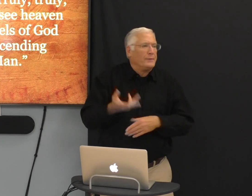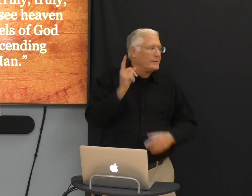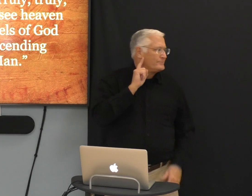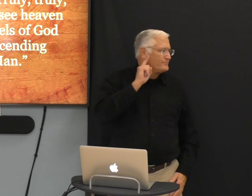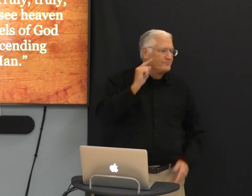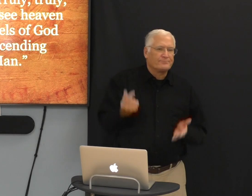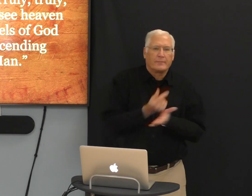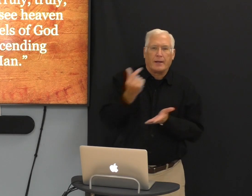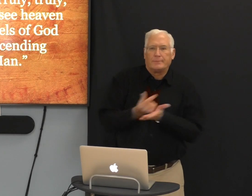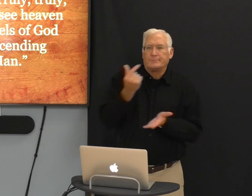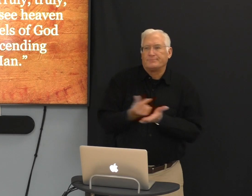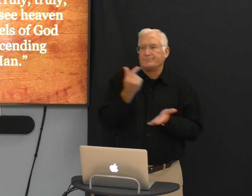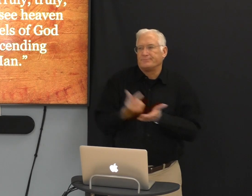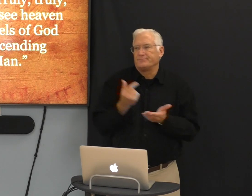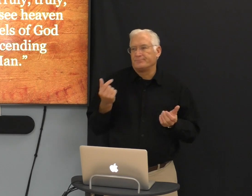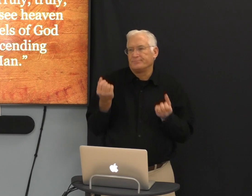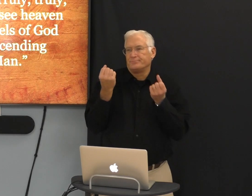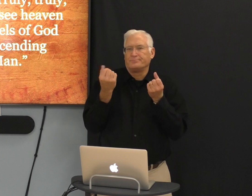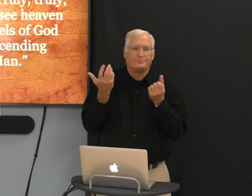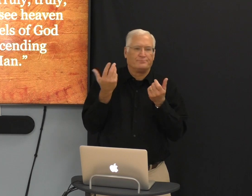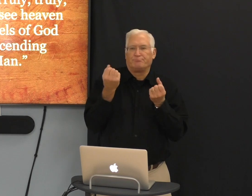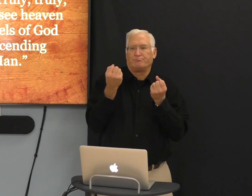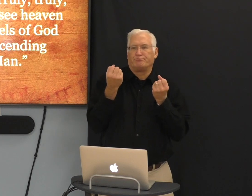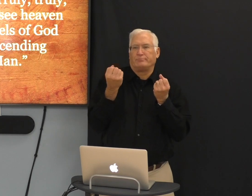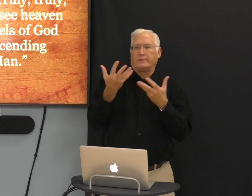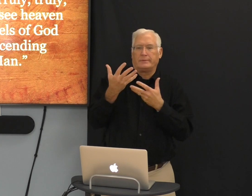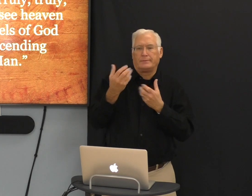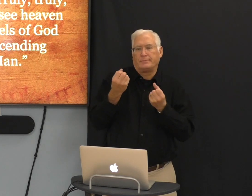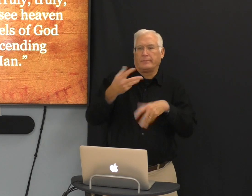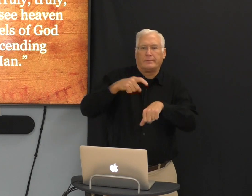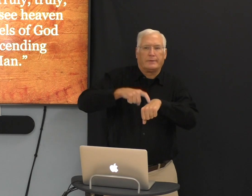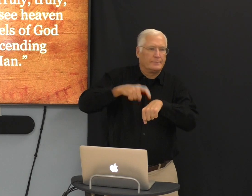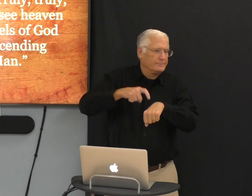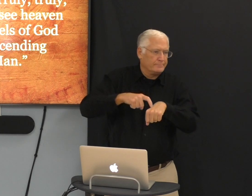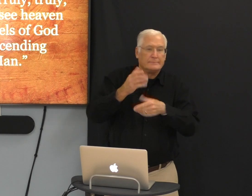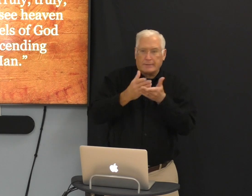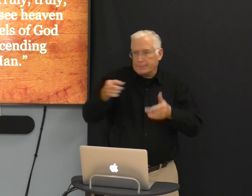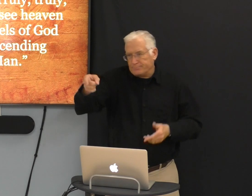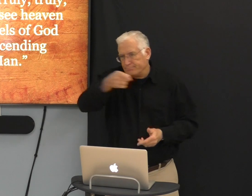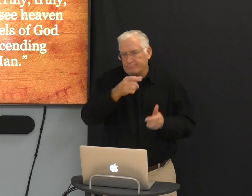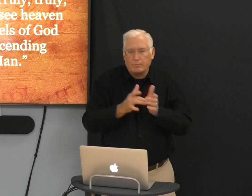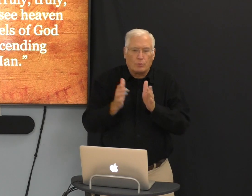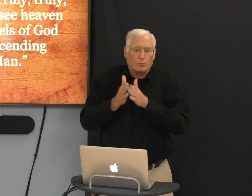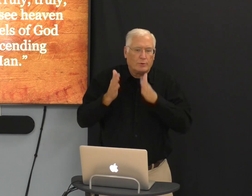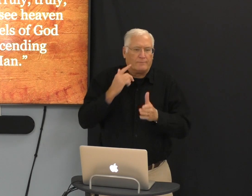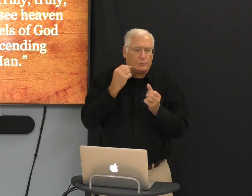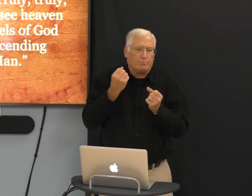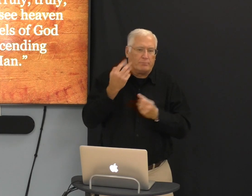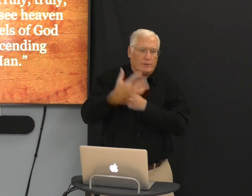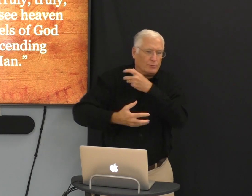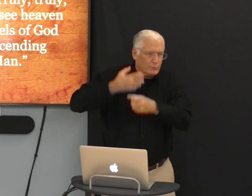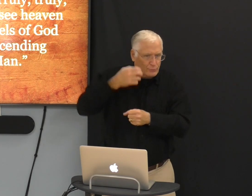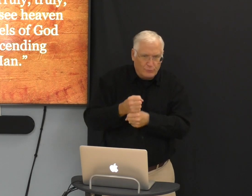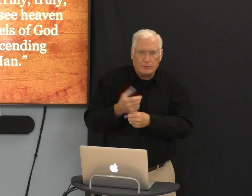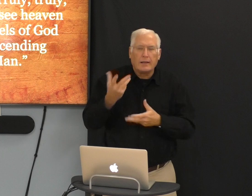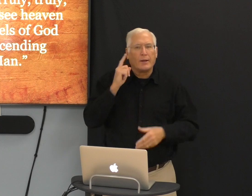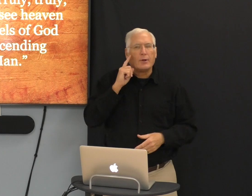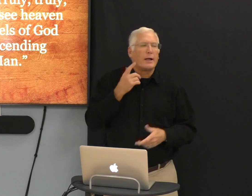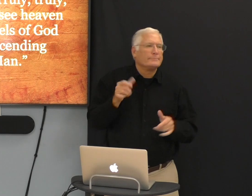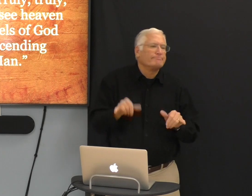You know, we're used to hearing about the gospel, right? We've heard it over and over again. Some of us